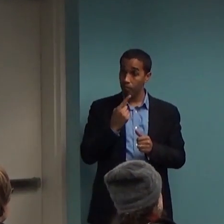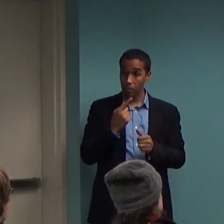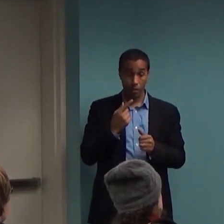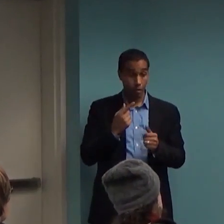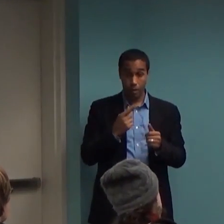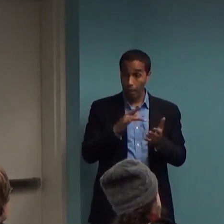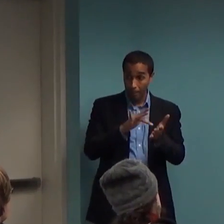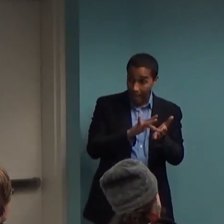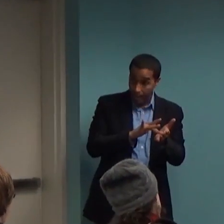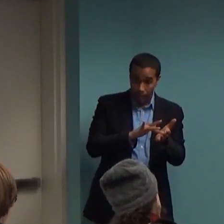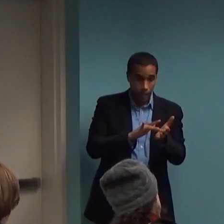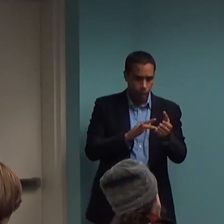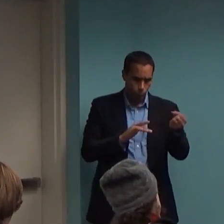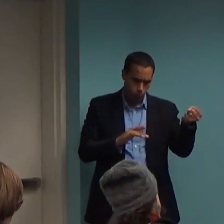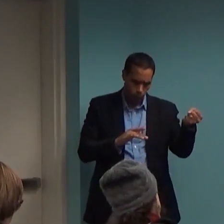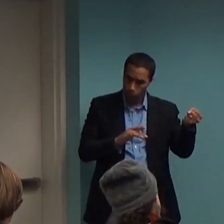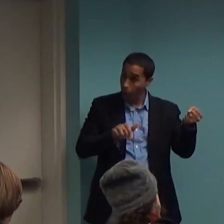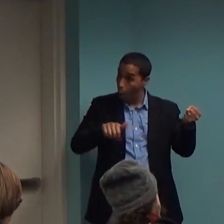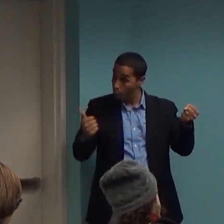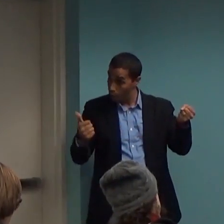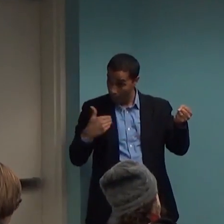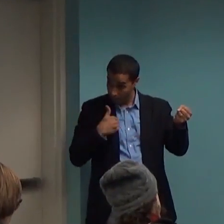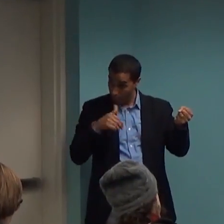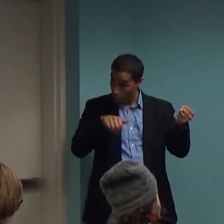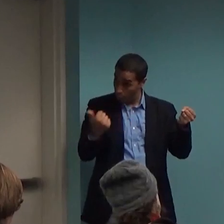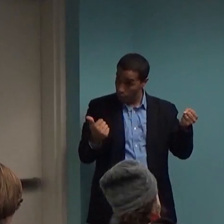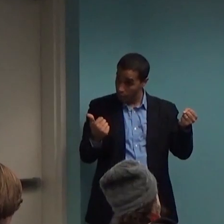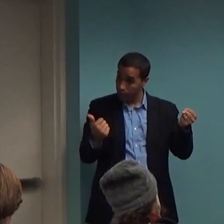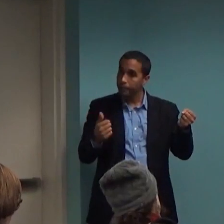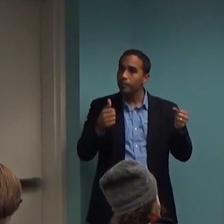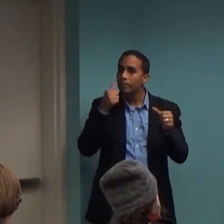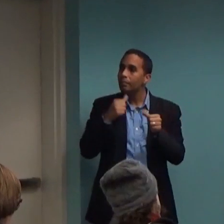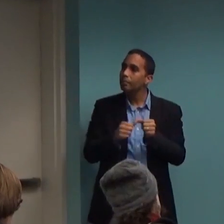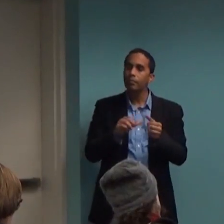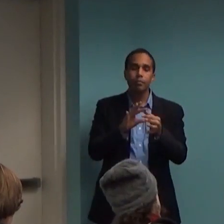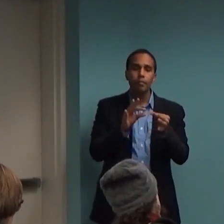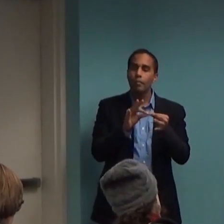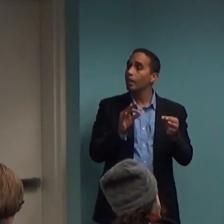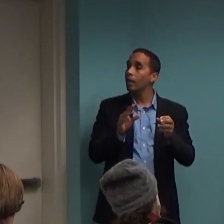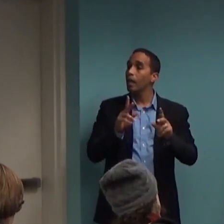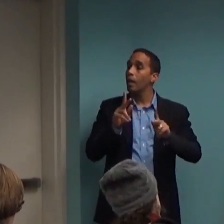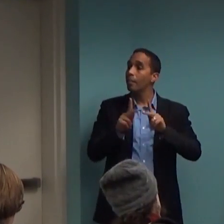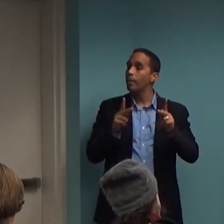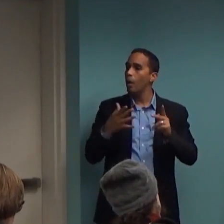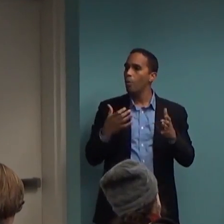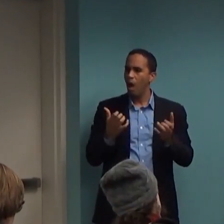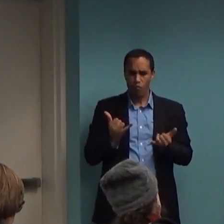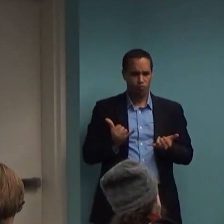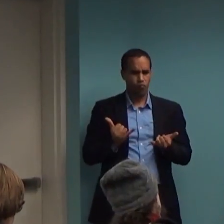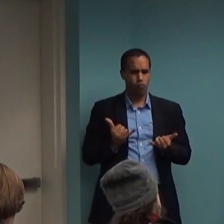should. Remember what we said before about instant gratification? Medication is not going to be the pathway to instant gratification. Almost never.